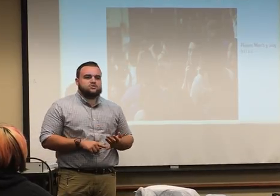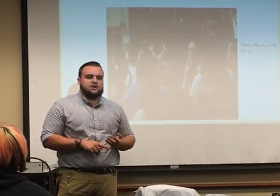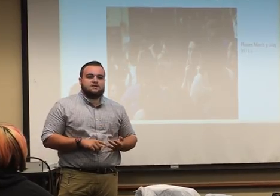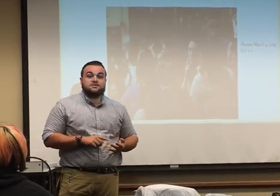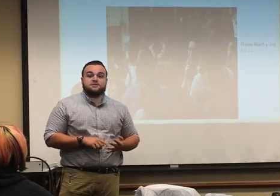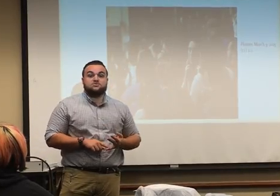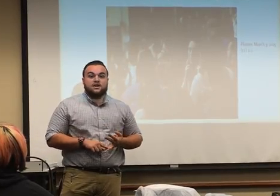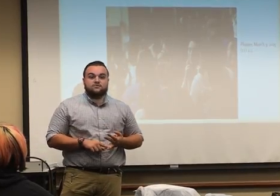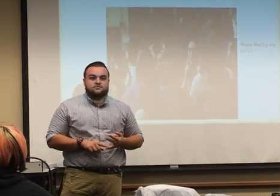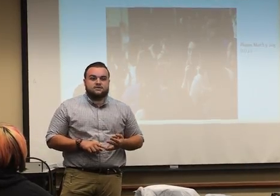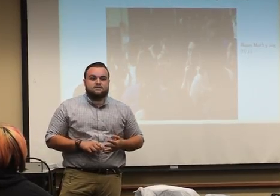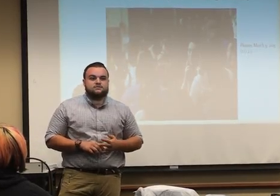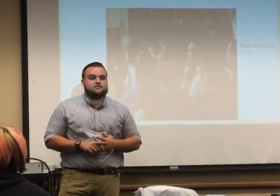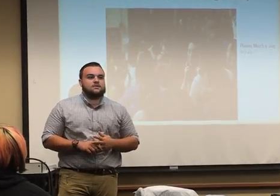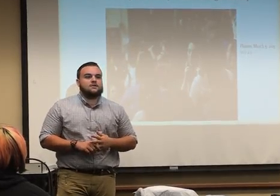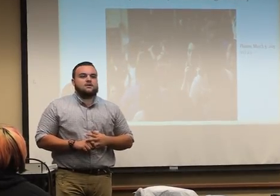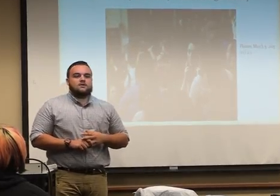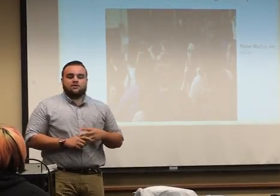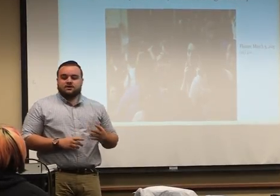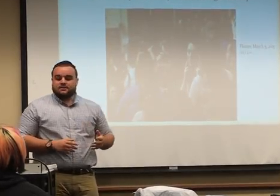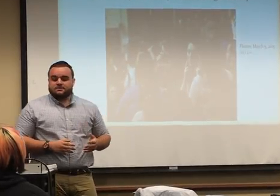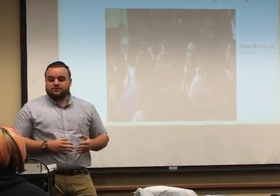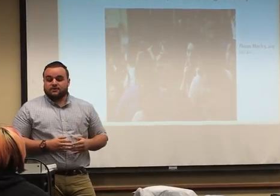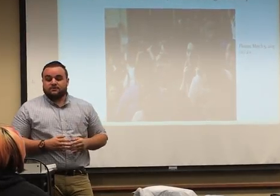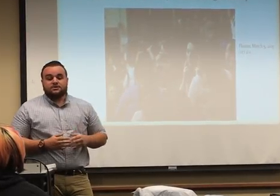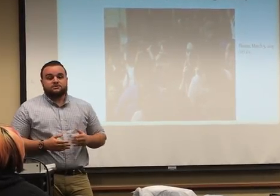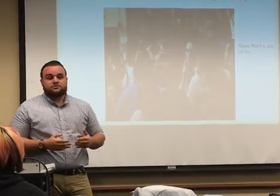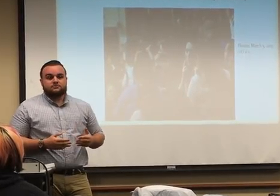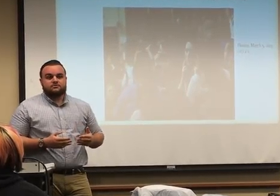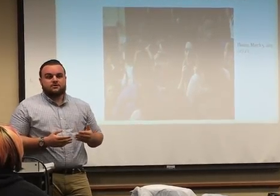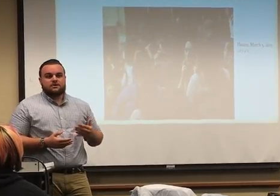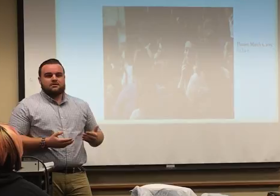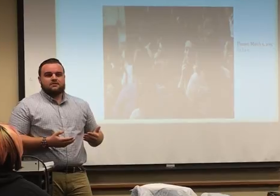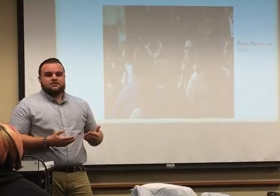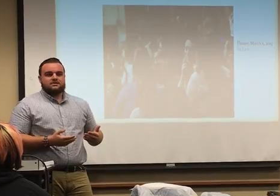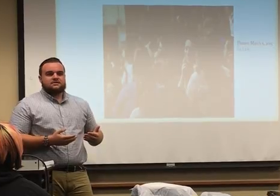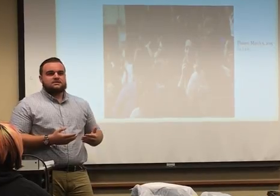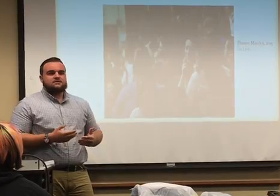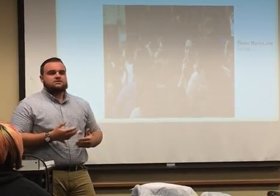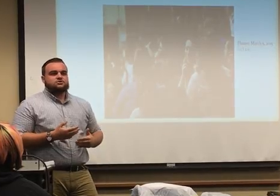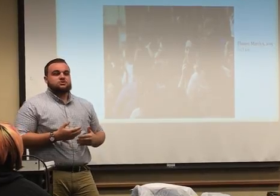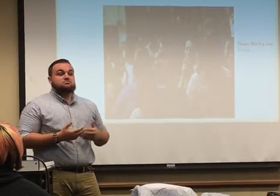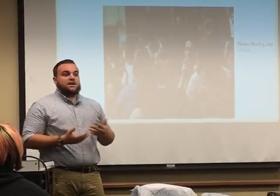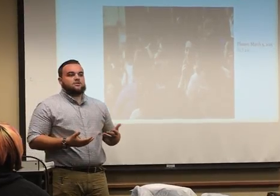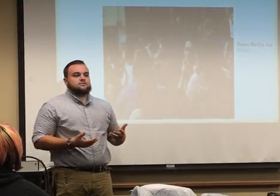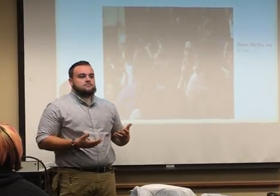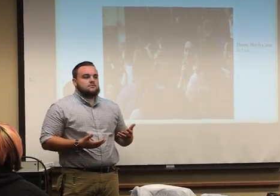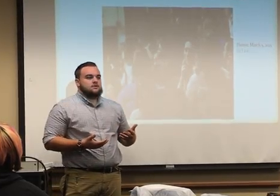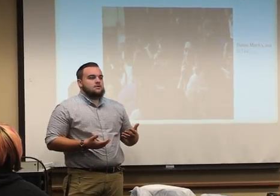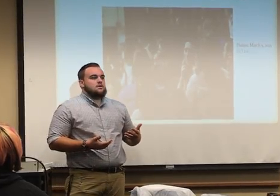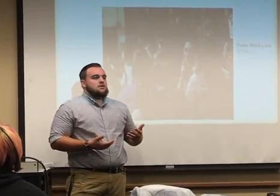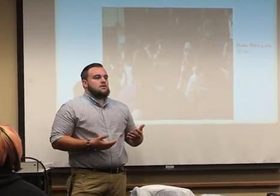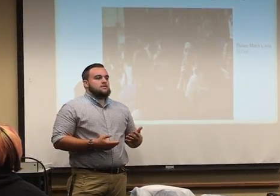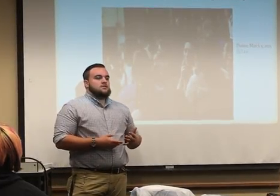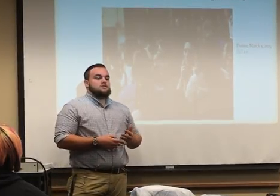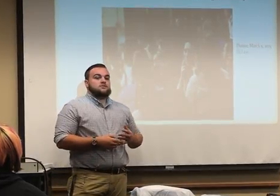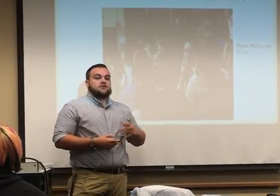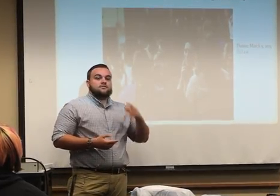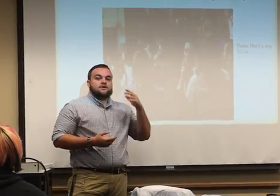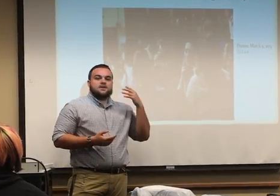jobs. They can drive themselves, all that kind of stuff. And if they do need assistance, it's usually minor. Like, they'll have, like,